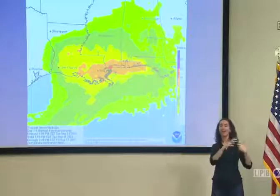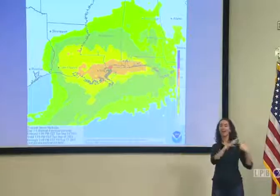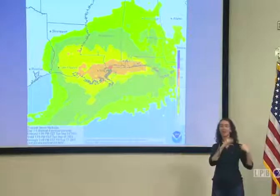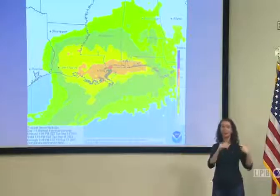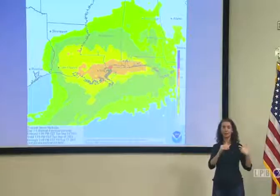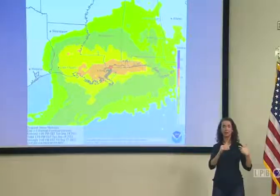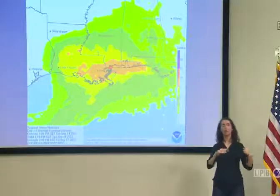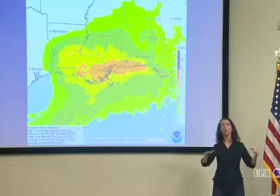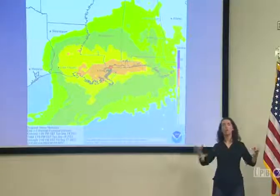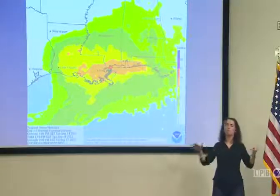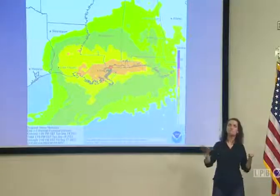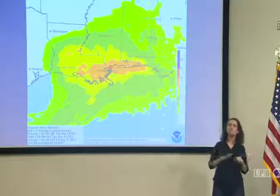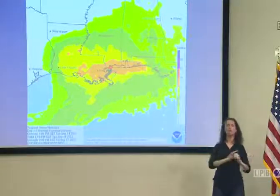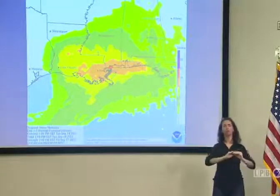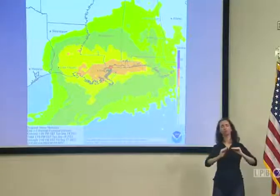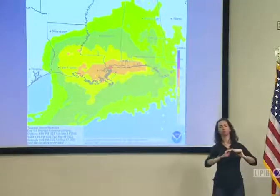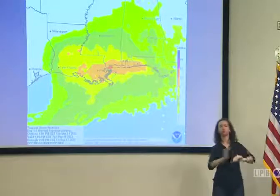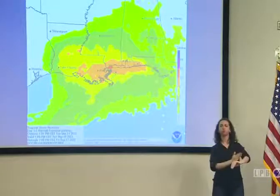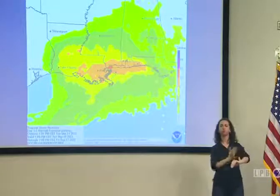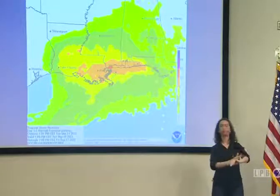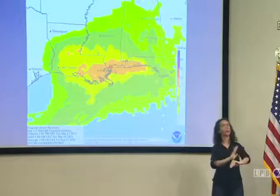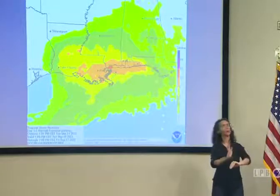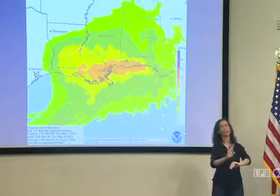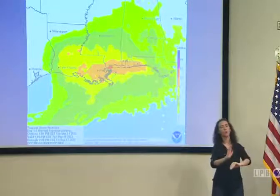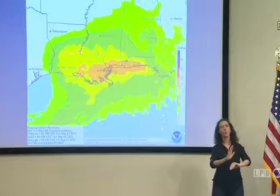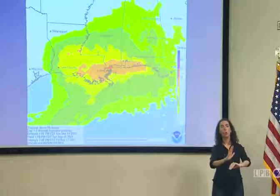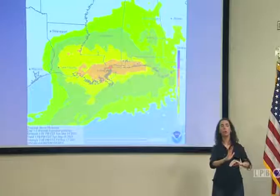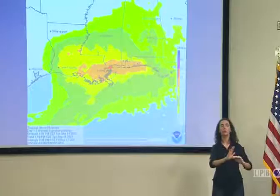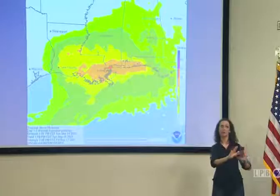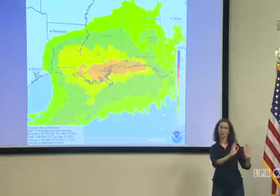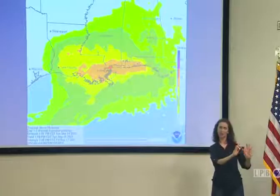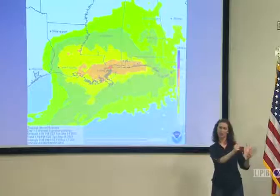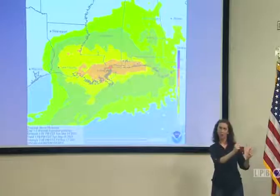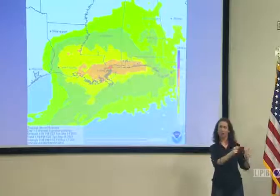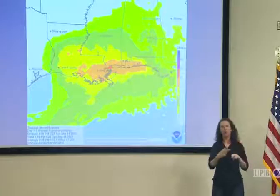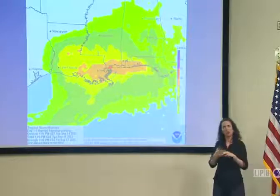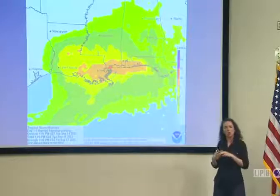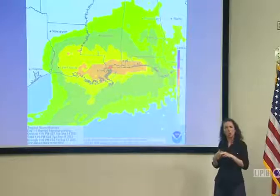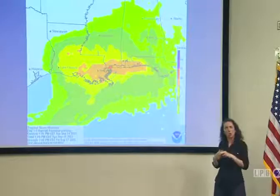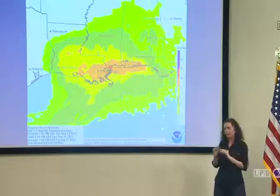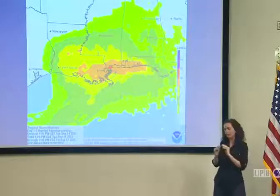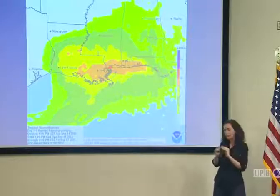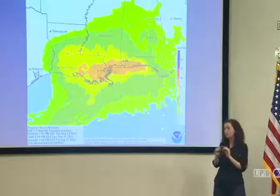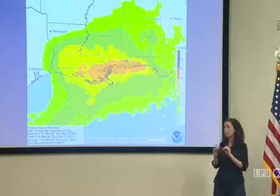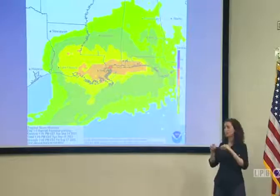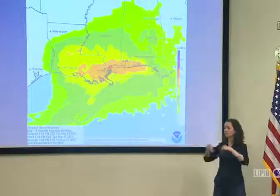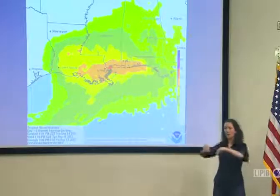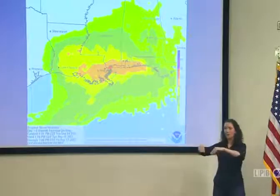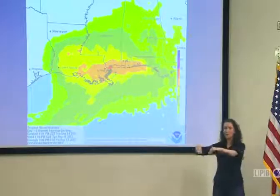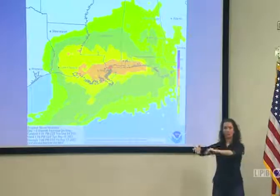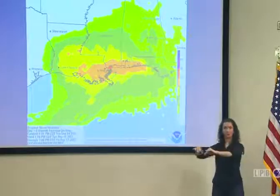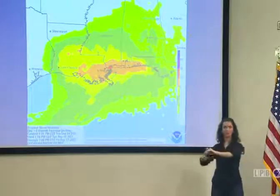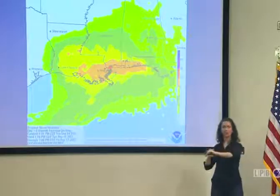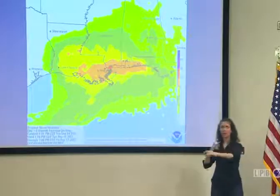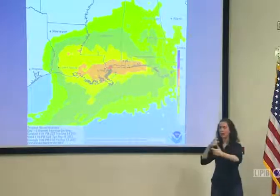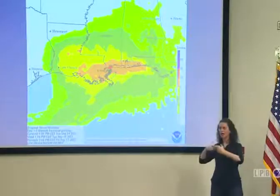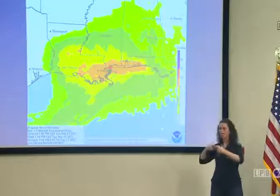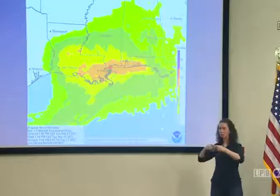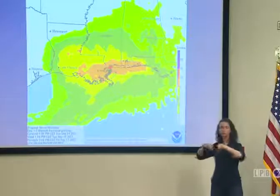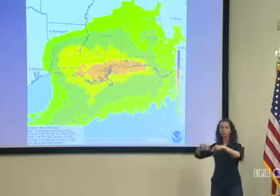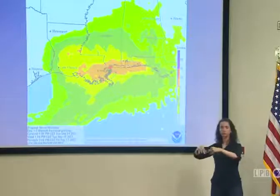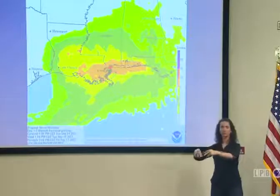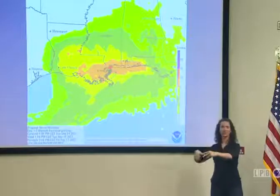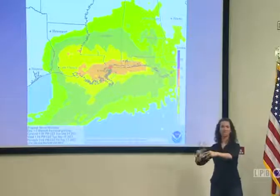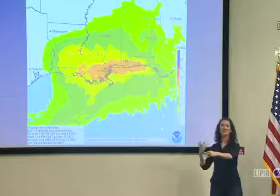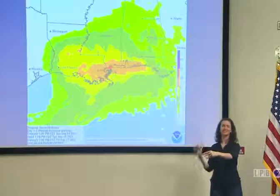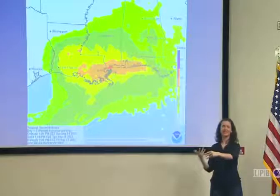to restore the full redundancy and resiliency of their systems. So obviously this is not what we would want to have